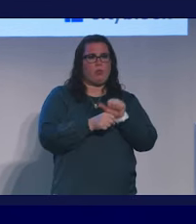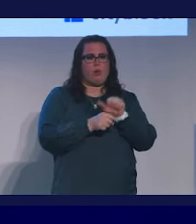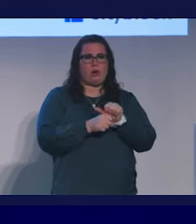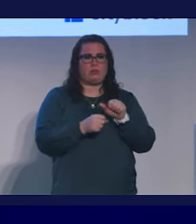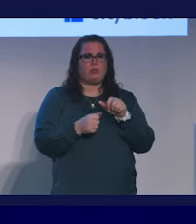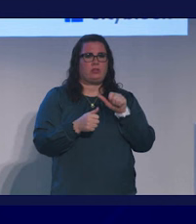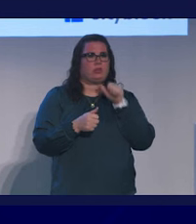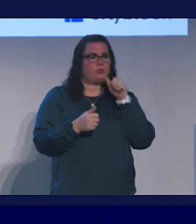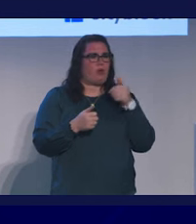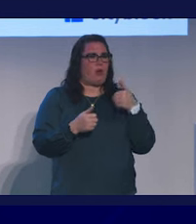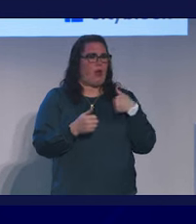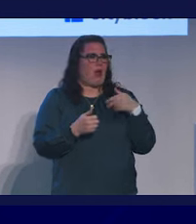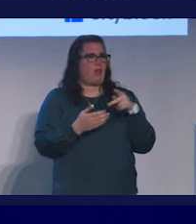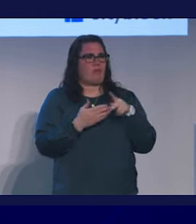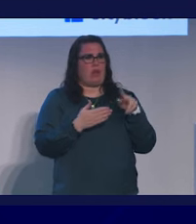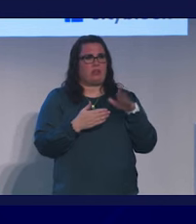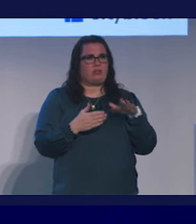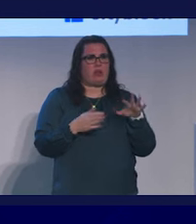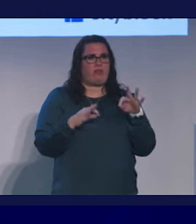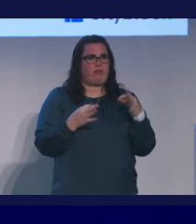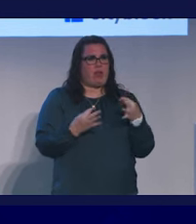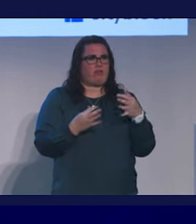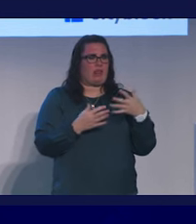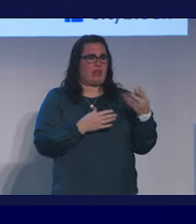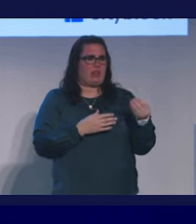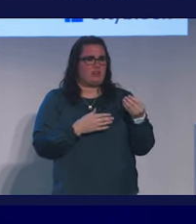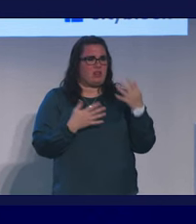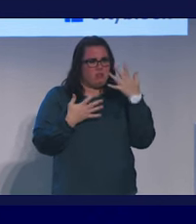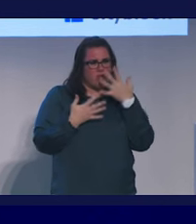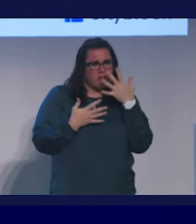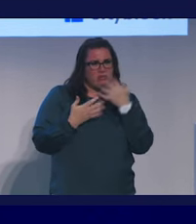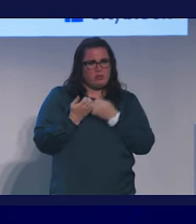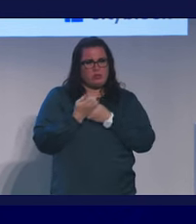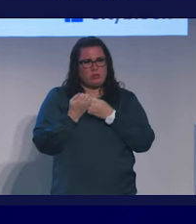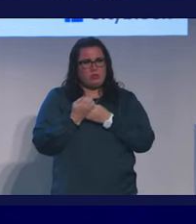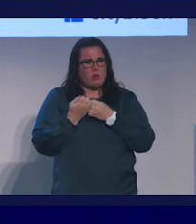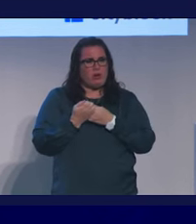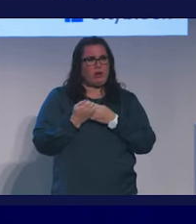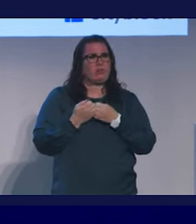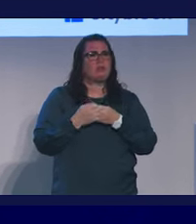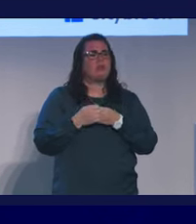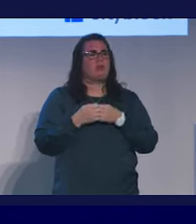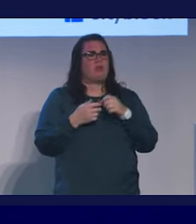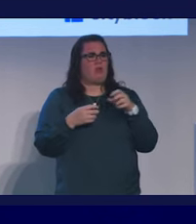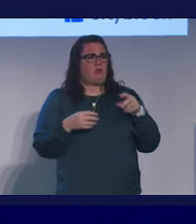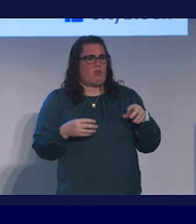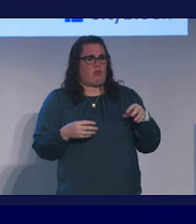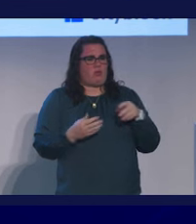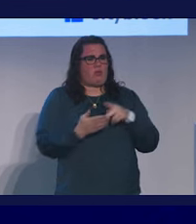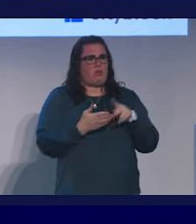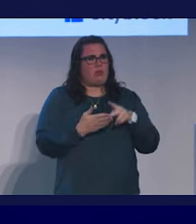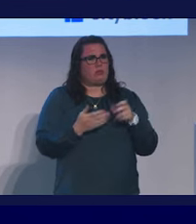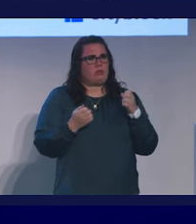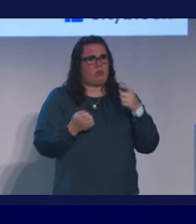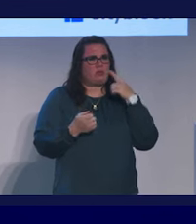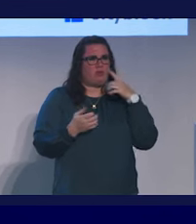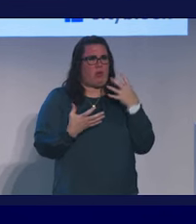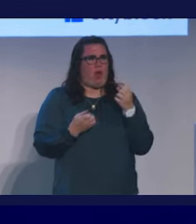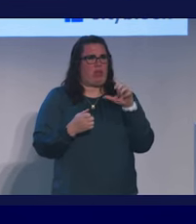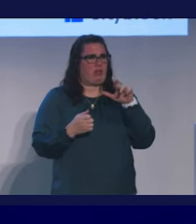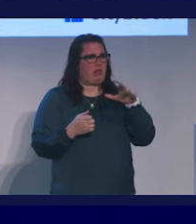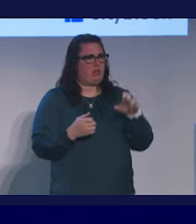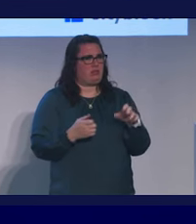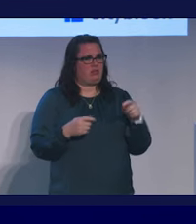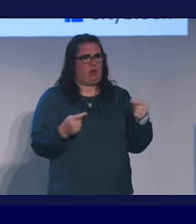we don't have paid family and child leave, bereavement supports, you name it. We're paying so much for healthcare it is failing all of us